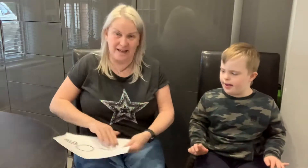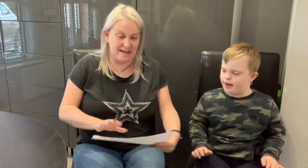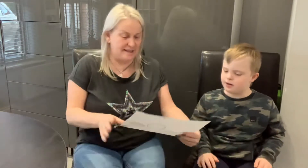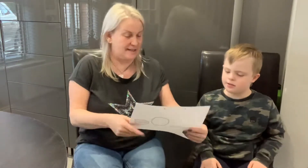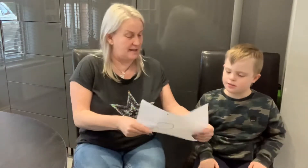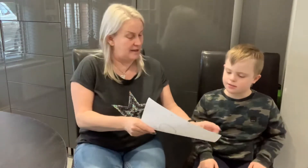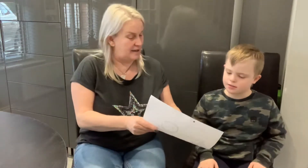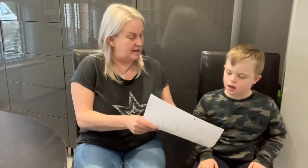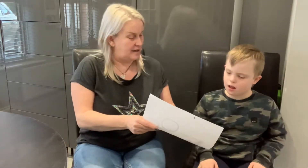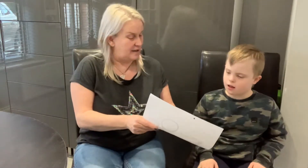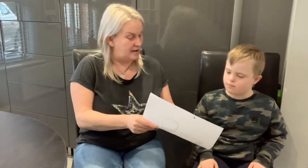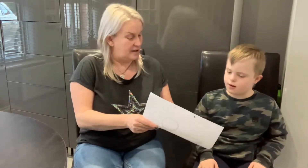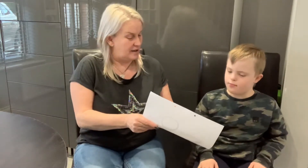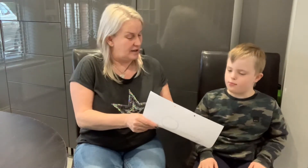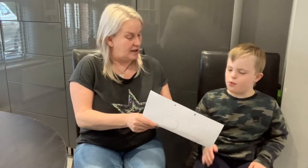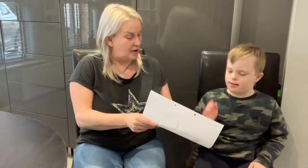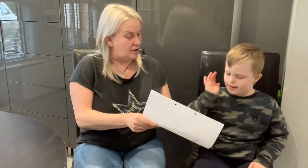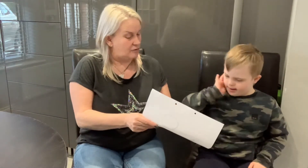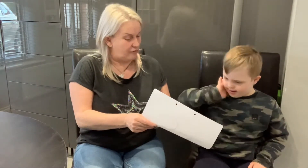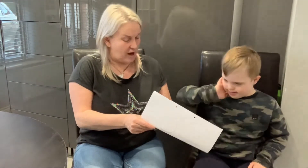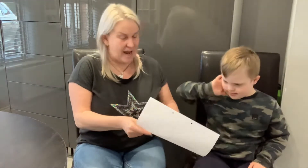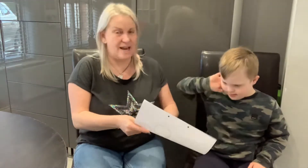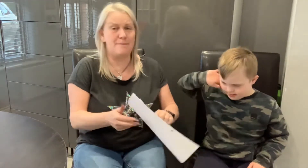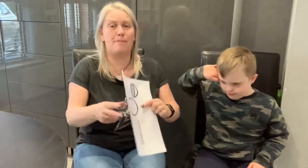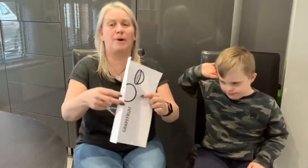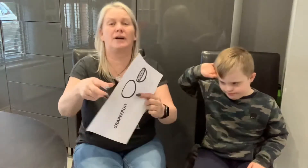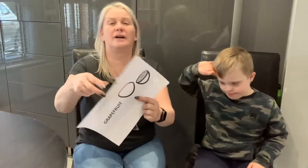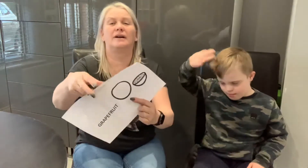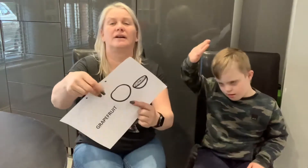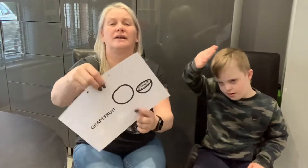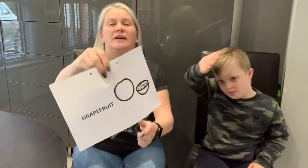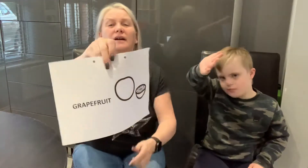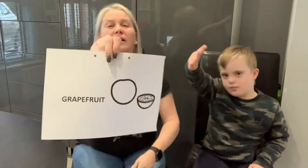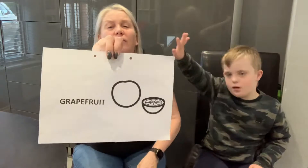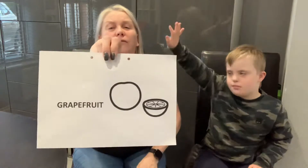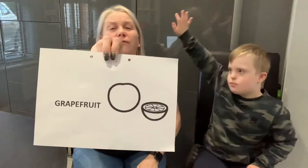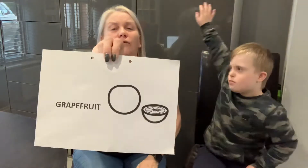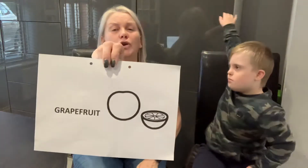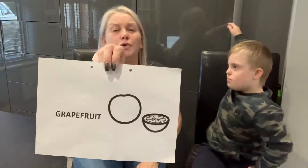grapefruit.